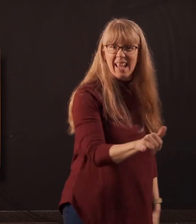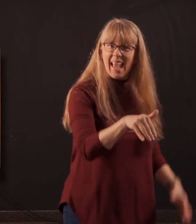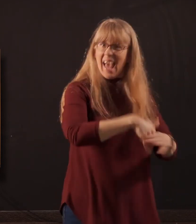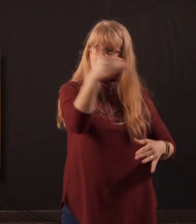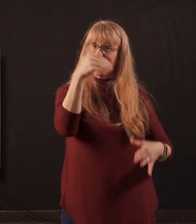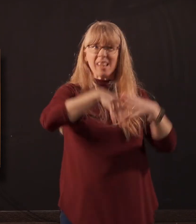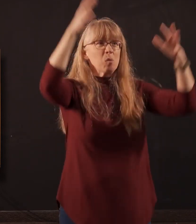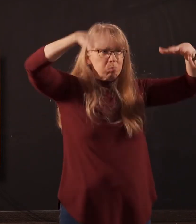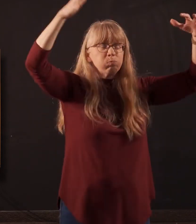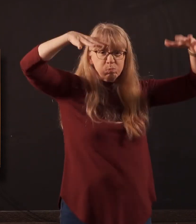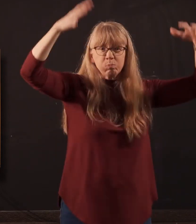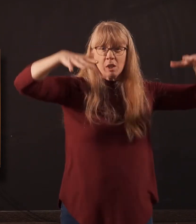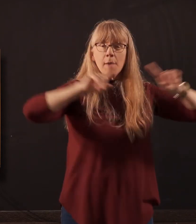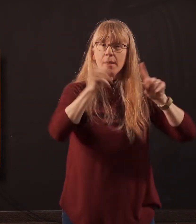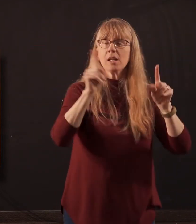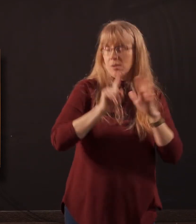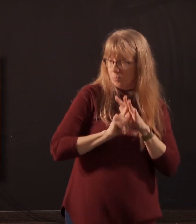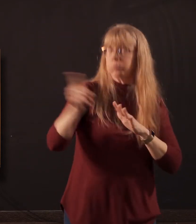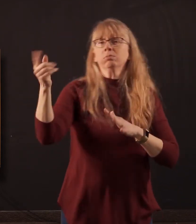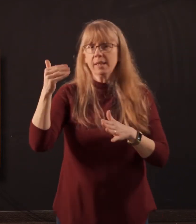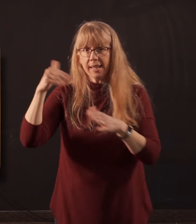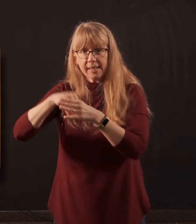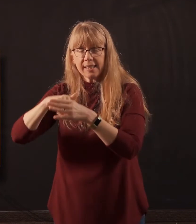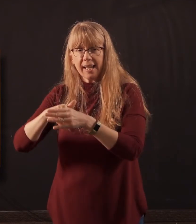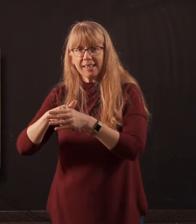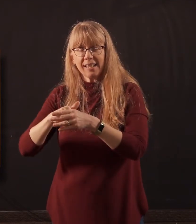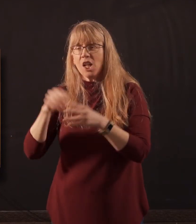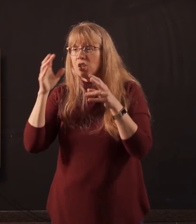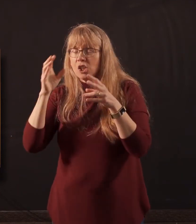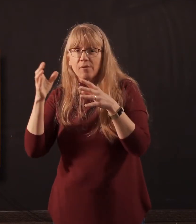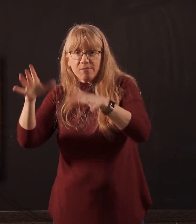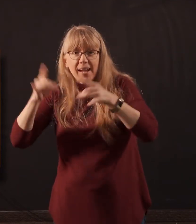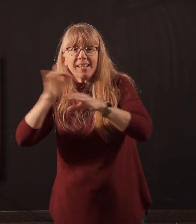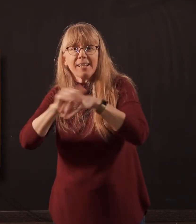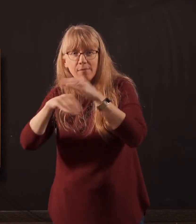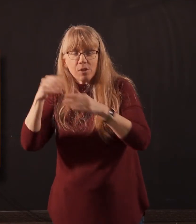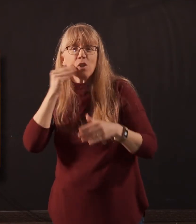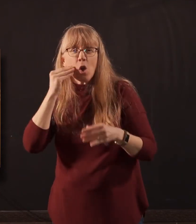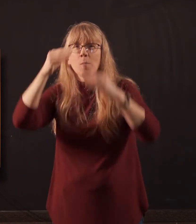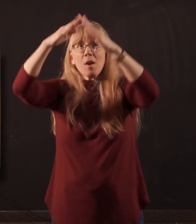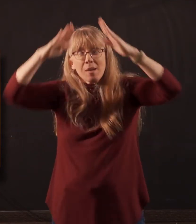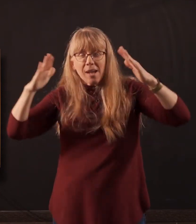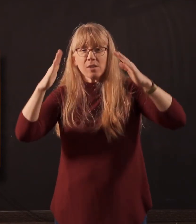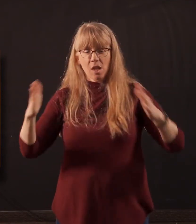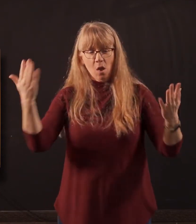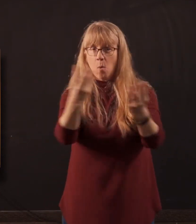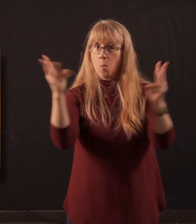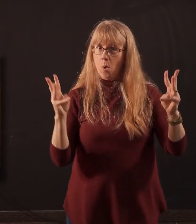in that storm. But we would run inside, we would seek comfort in our own home that has a roof, that has walls, that protects us from the storm.